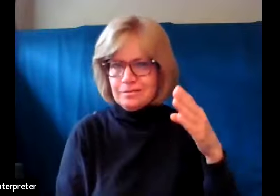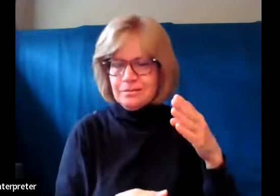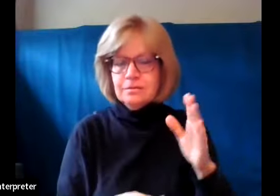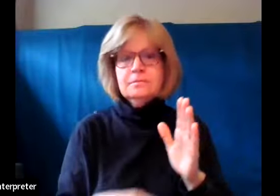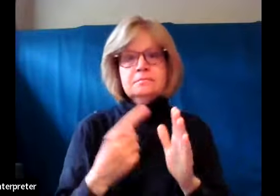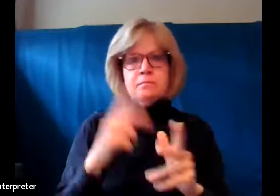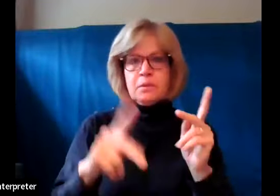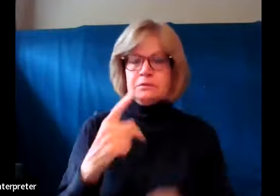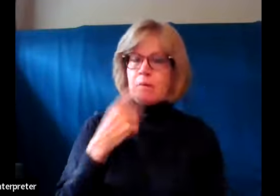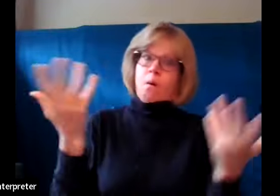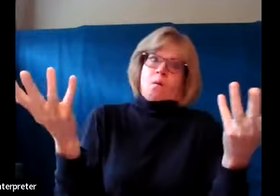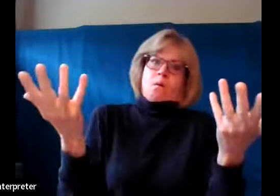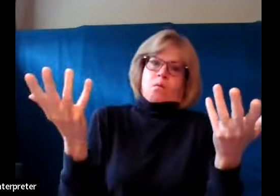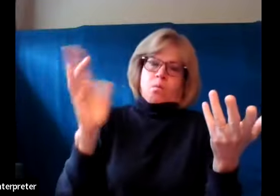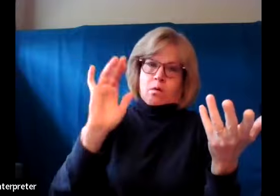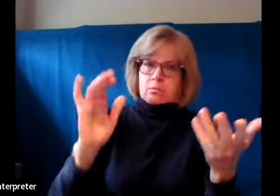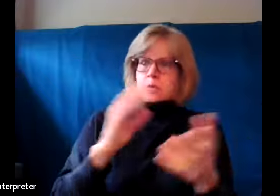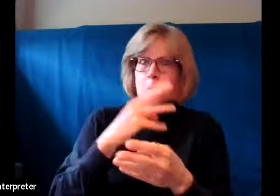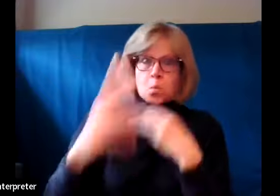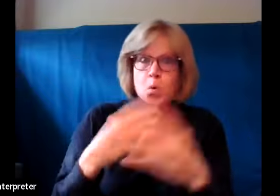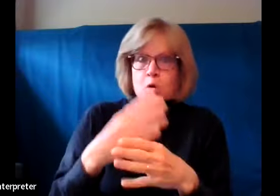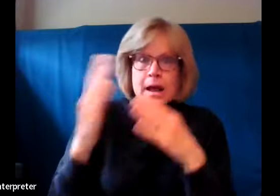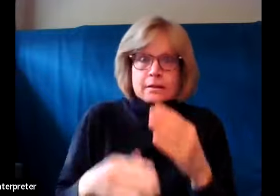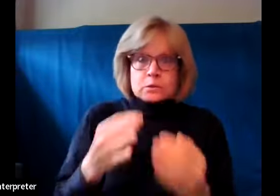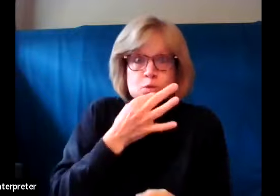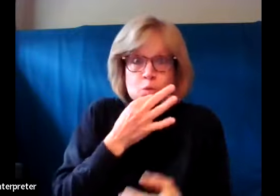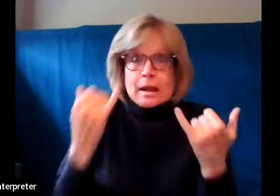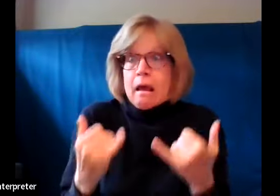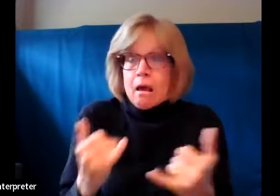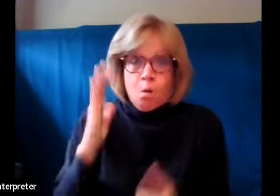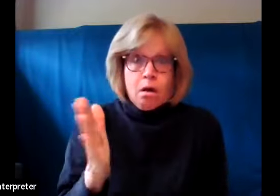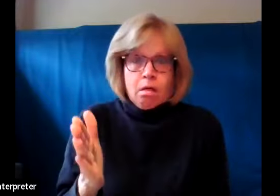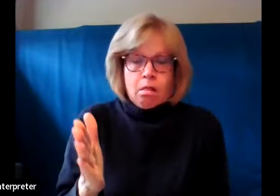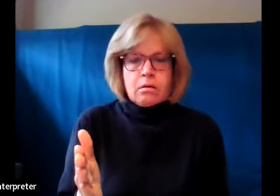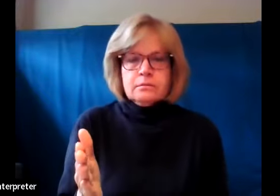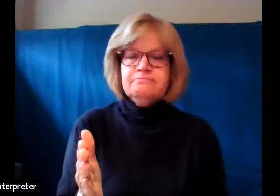look around and say, well, obviously the world is coming to an end right now, right?